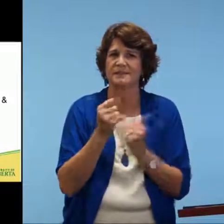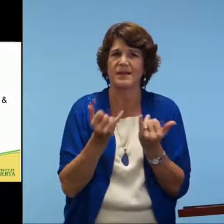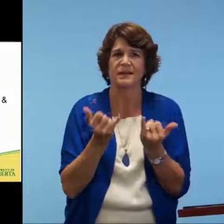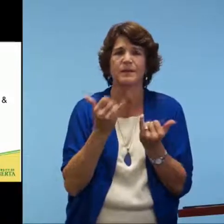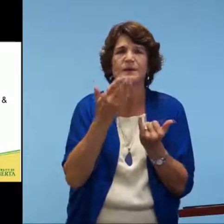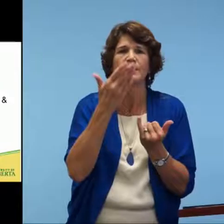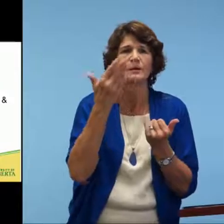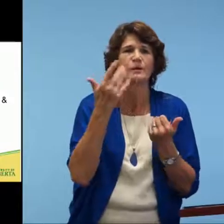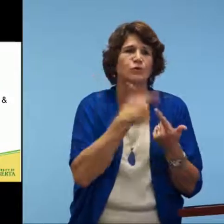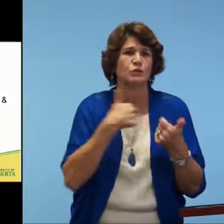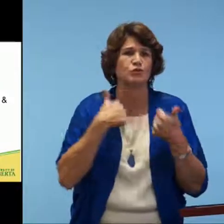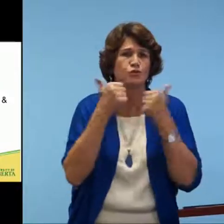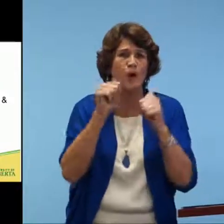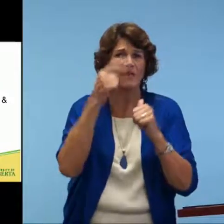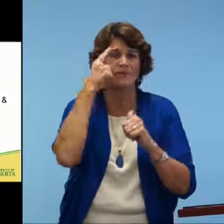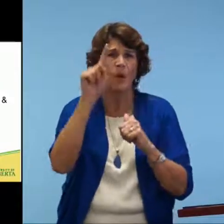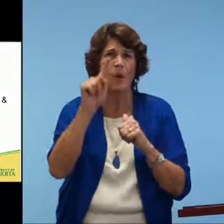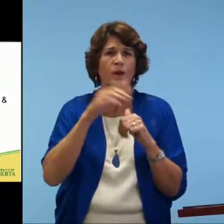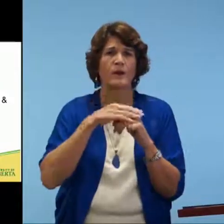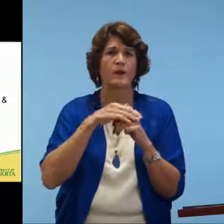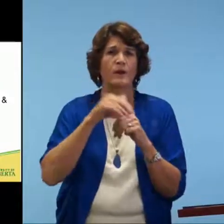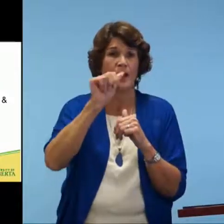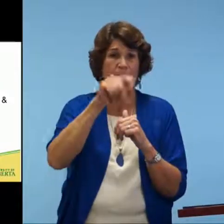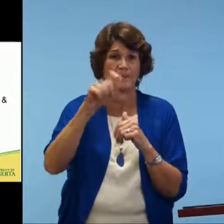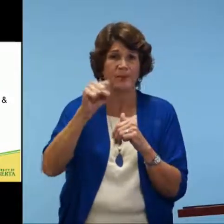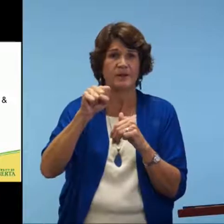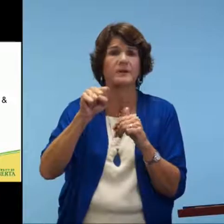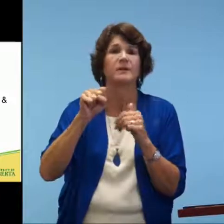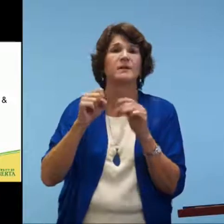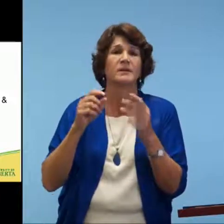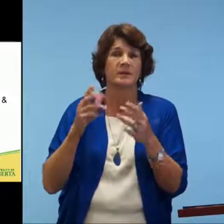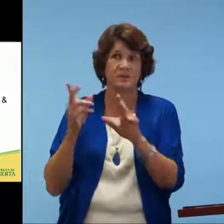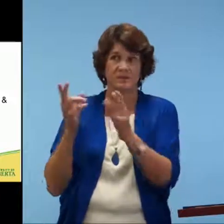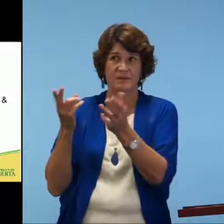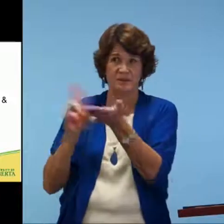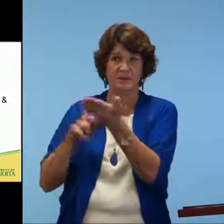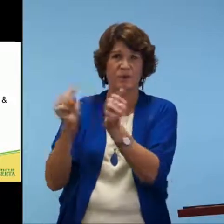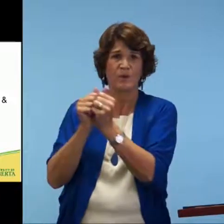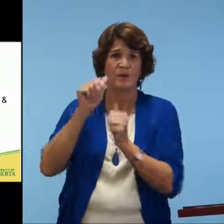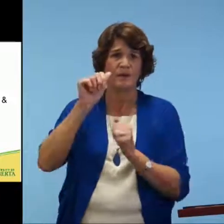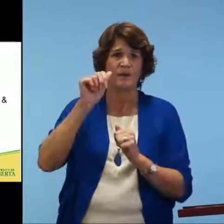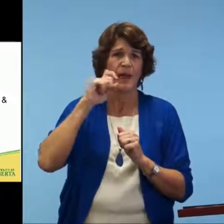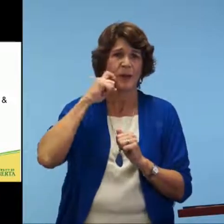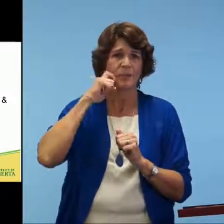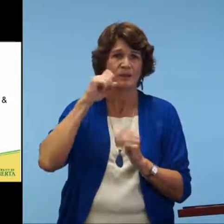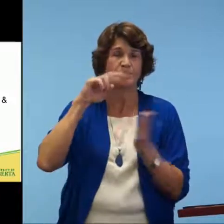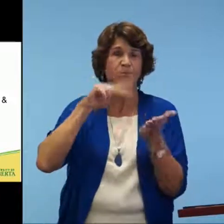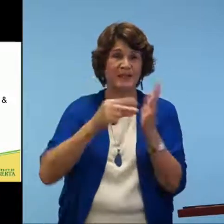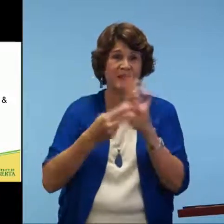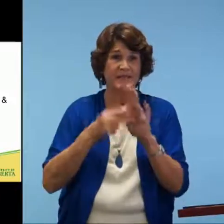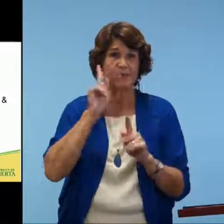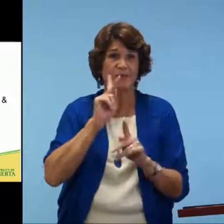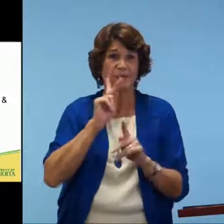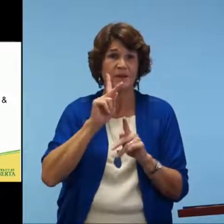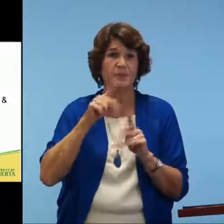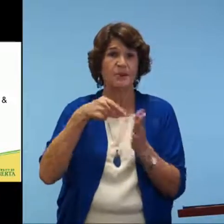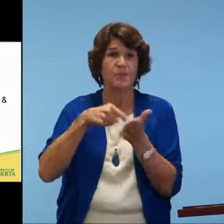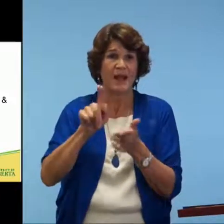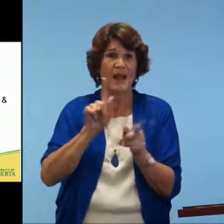Unfortunately, I don't know that I could go into details as such. We're trying to get the apps connected with